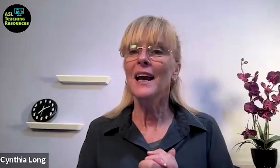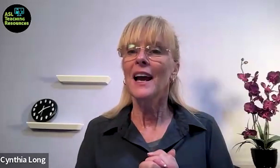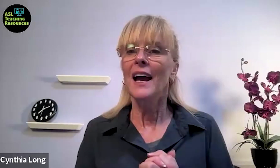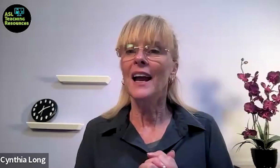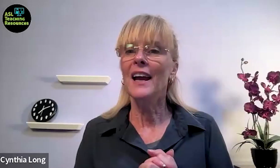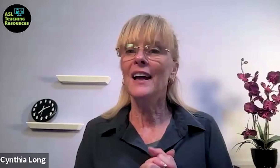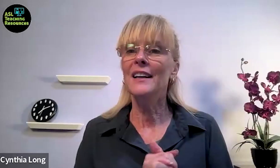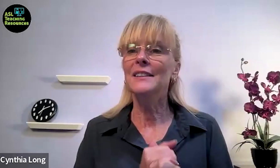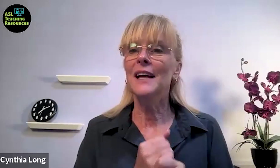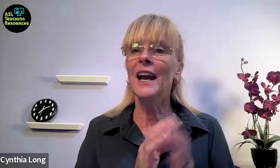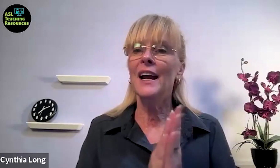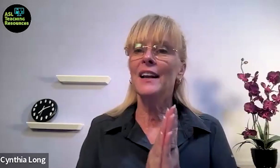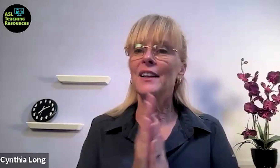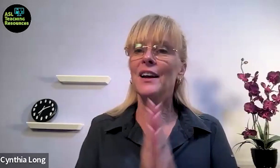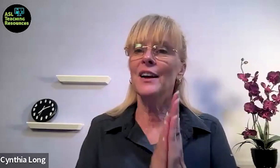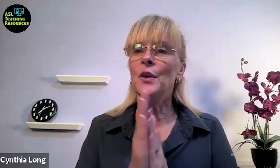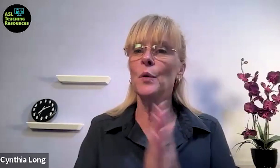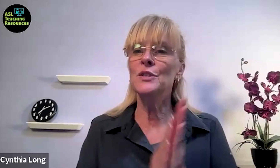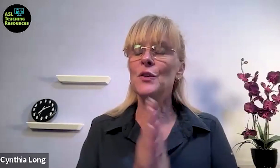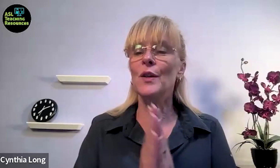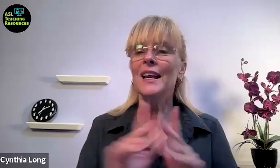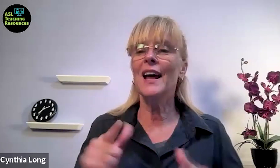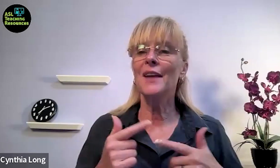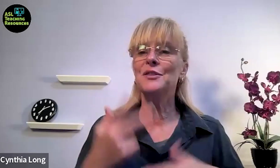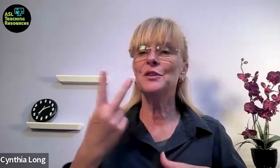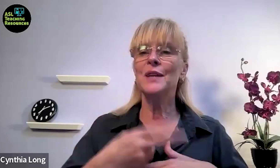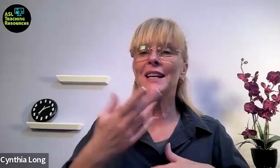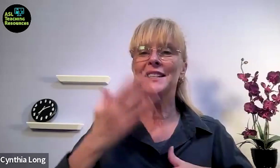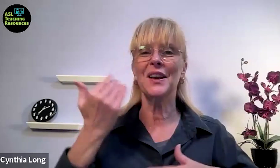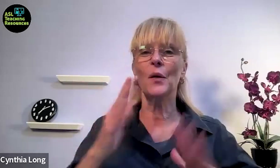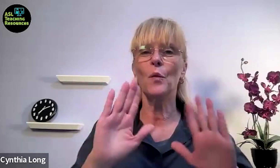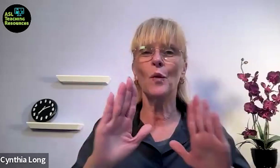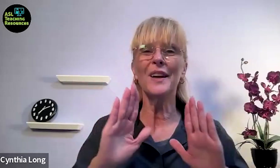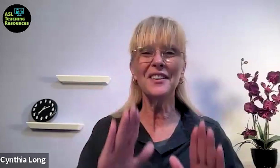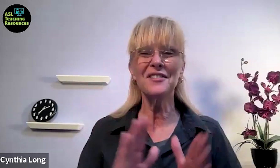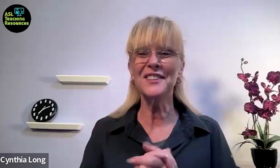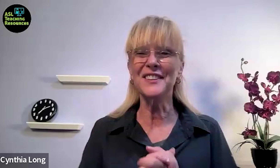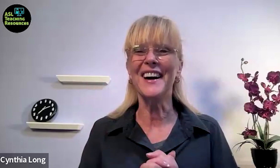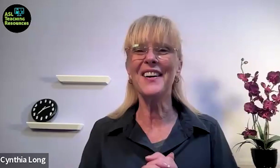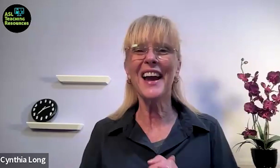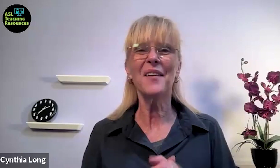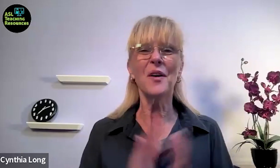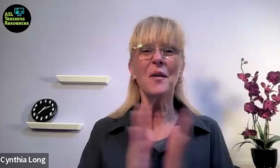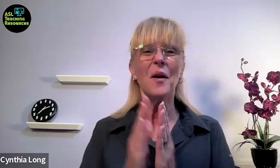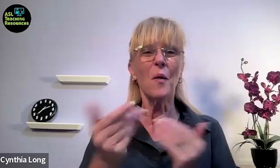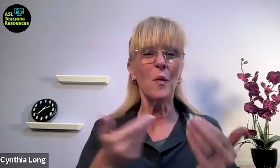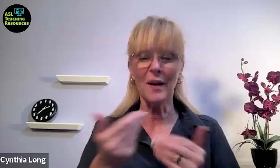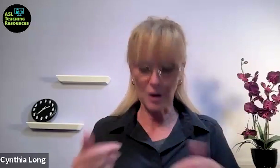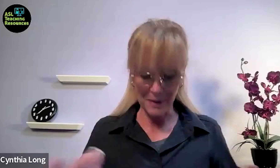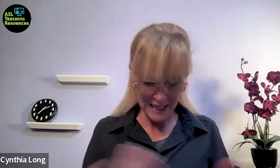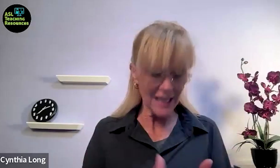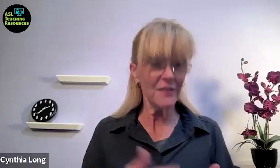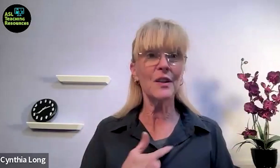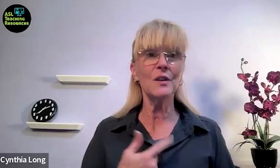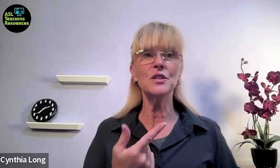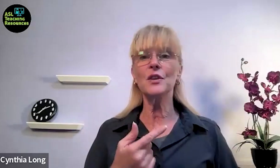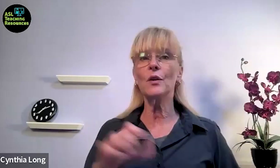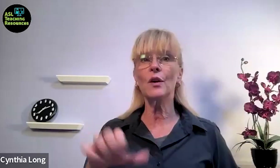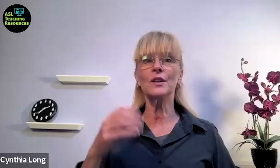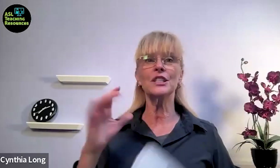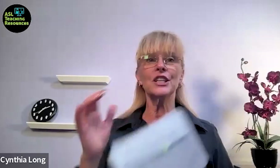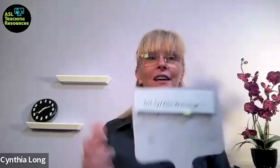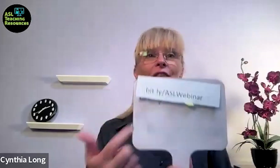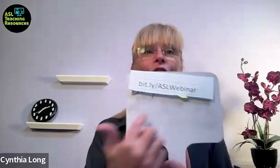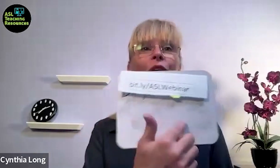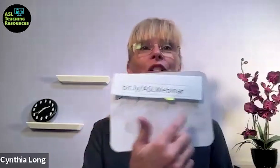and and you was on the live two days ago wonderful okay well welcome and again for those of